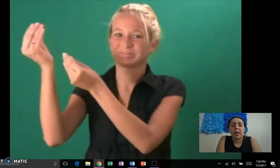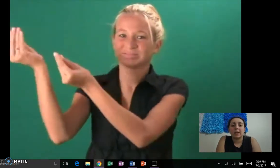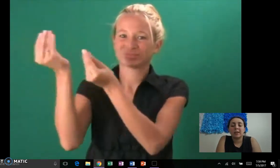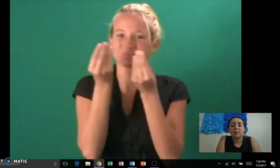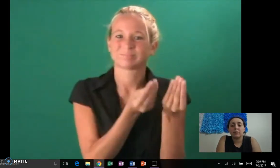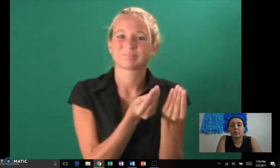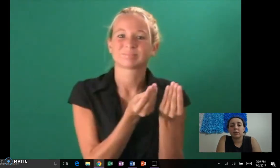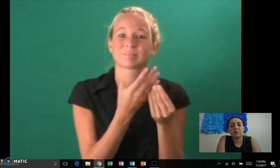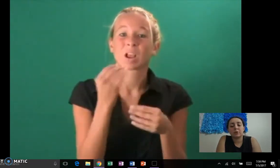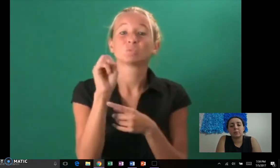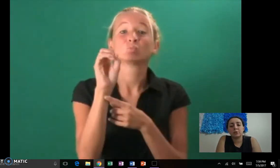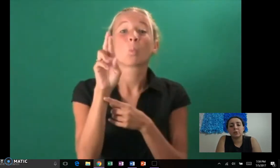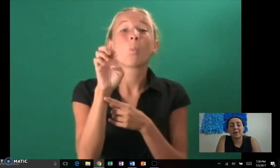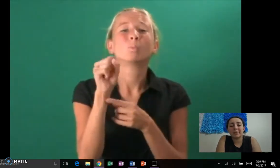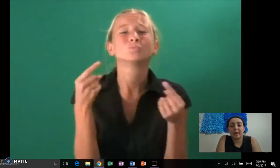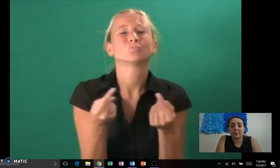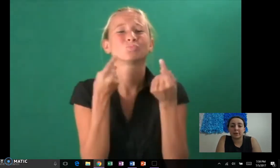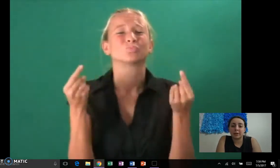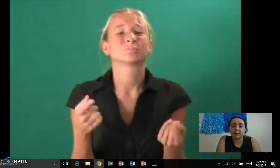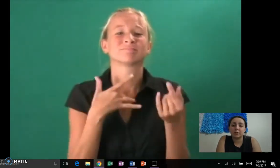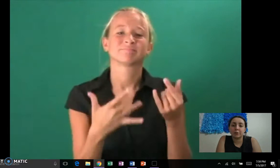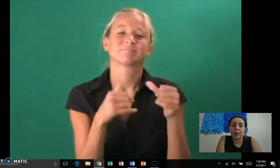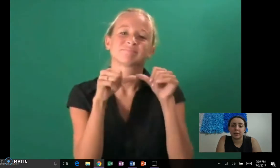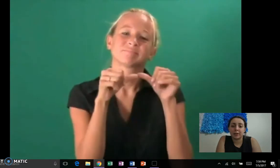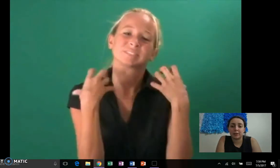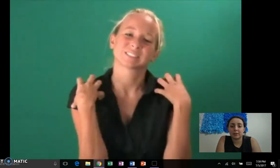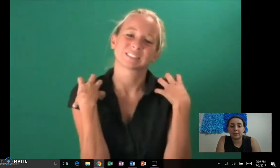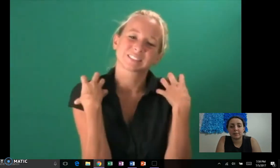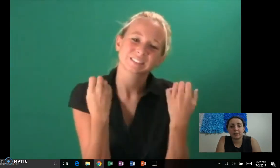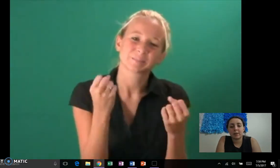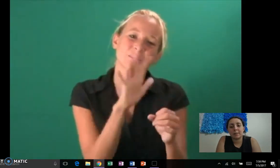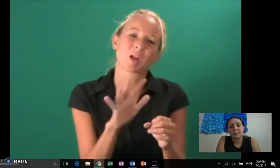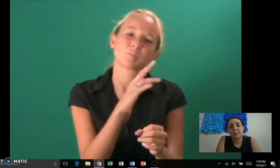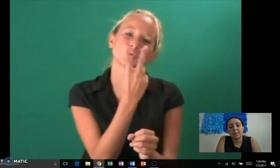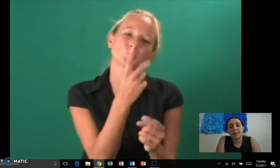And they can also show up two weeks after you contracted the illness.